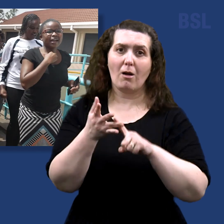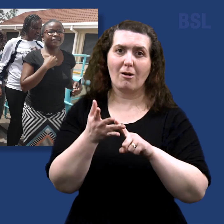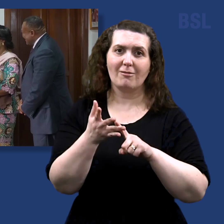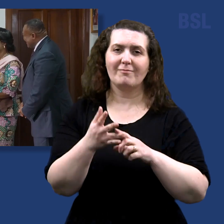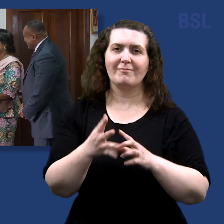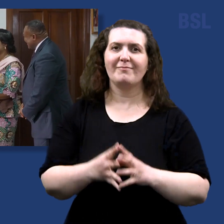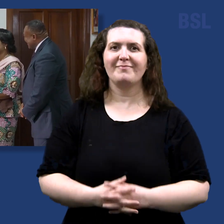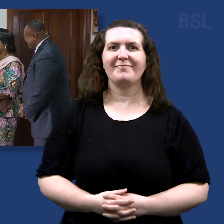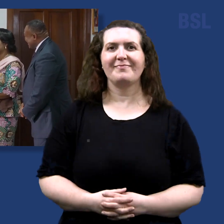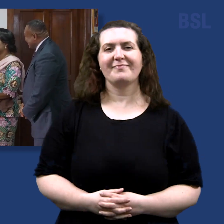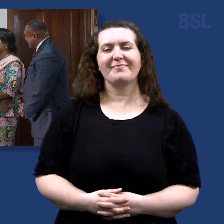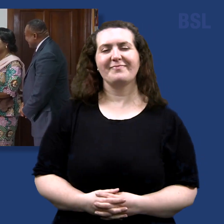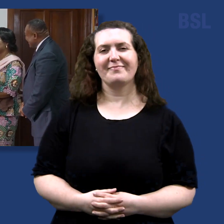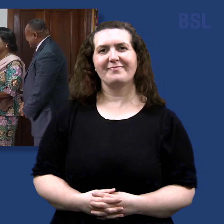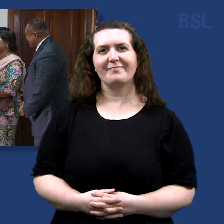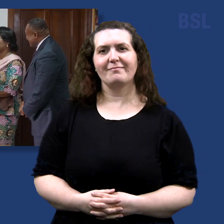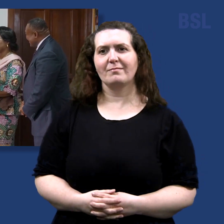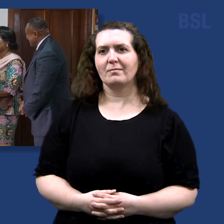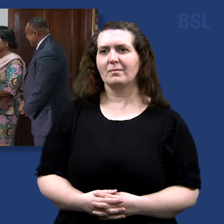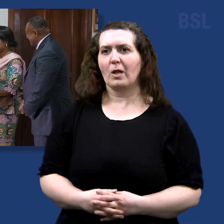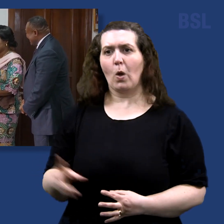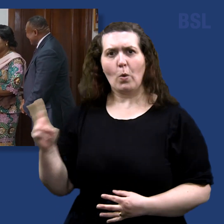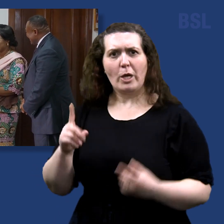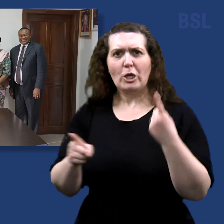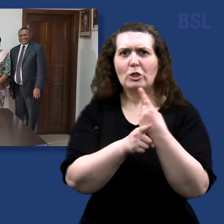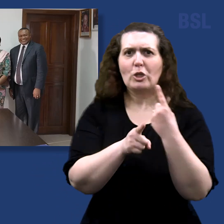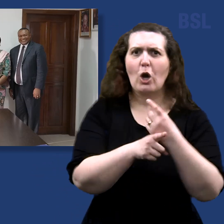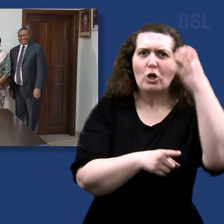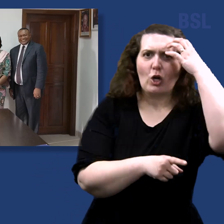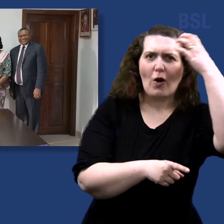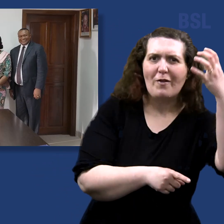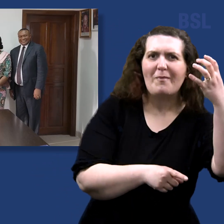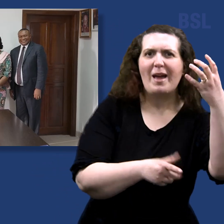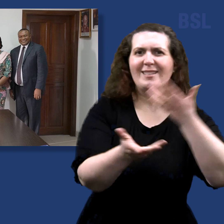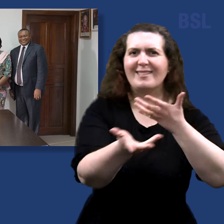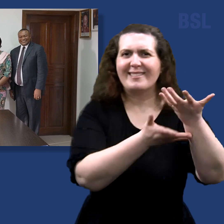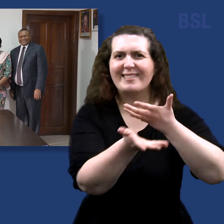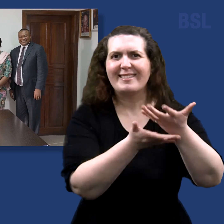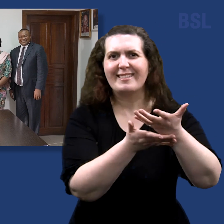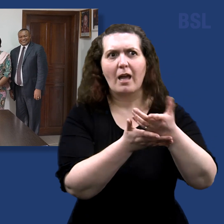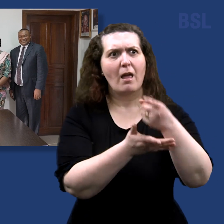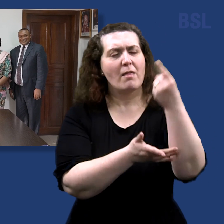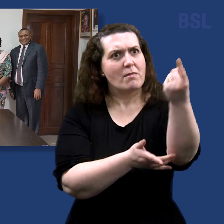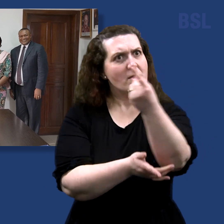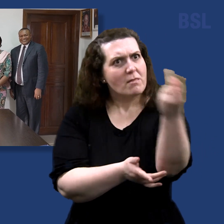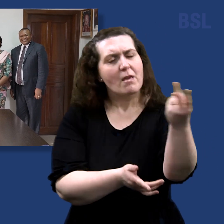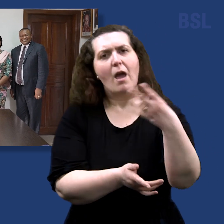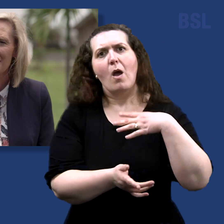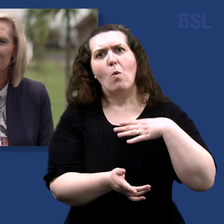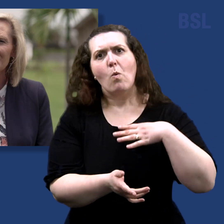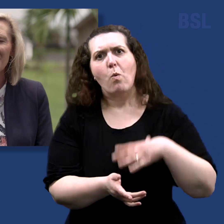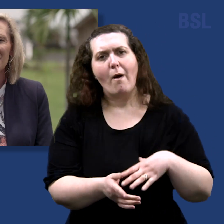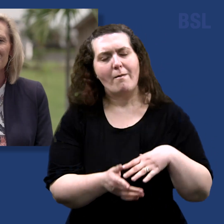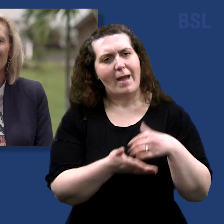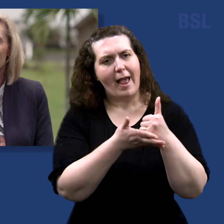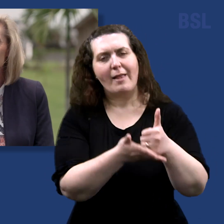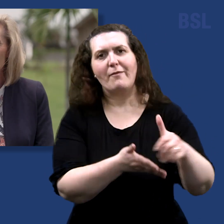We've talked to the leaders of the governments that have had a desire to help families. And we have been so